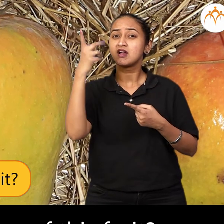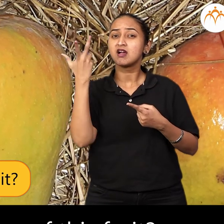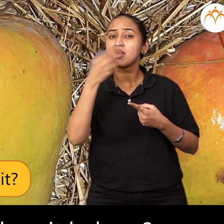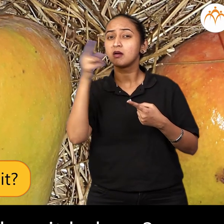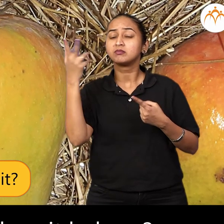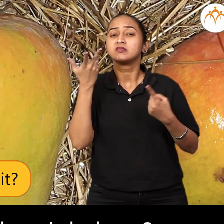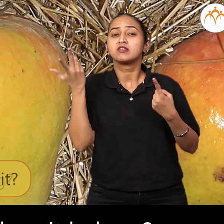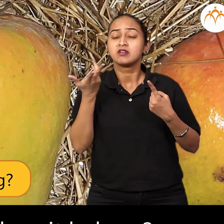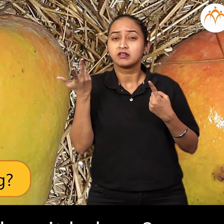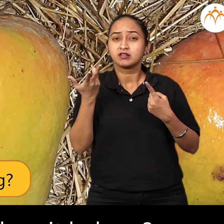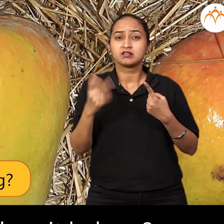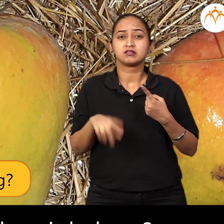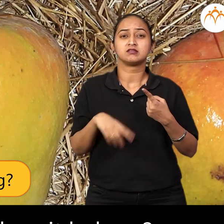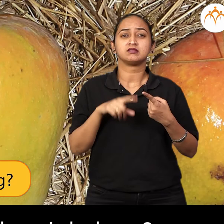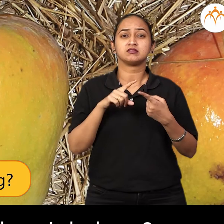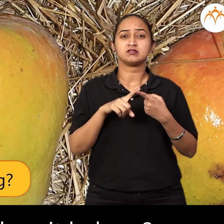To which tree does it belong?